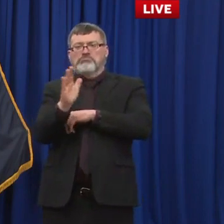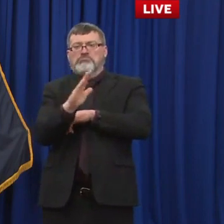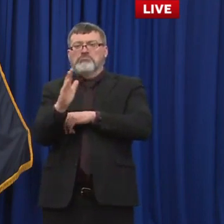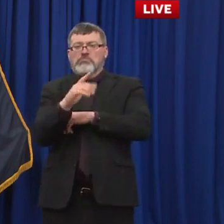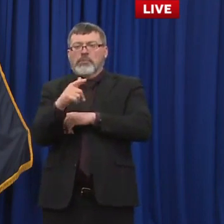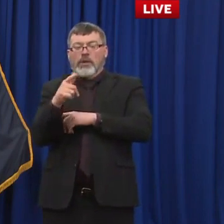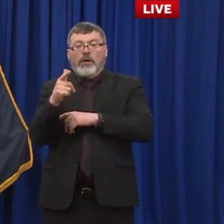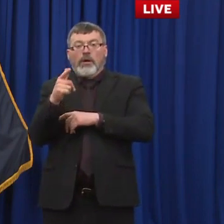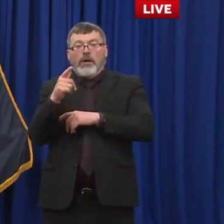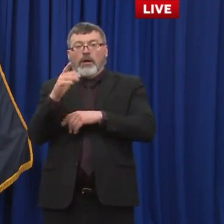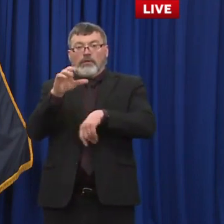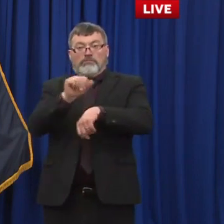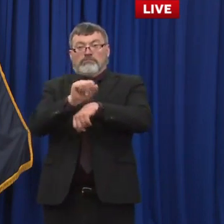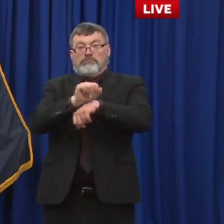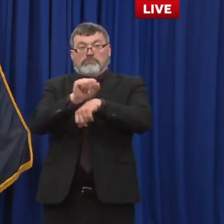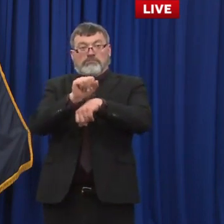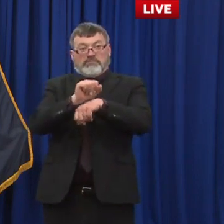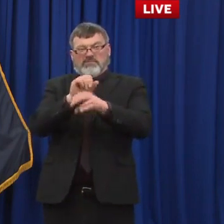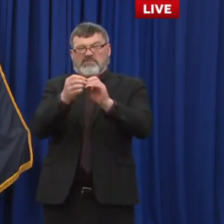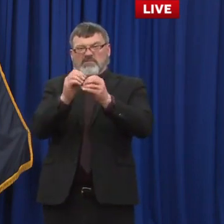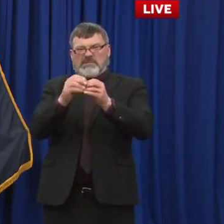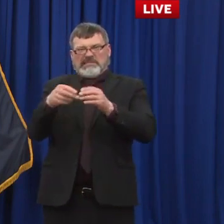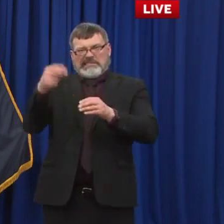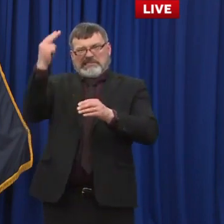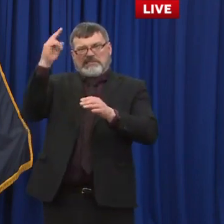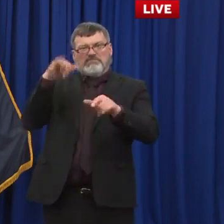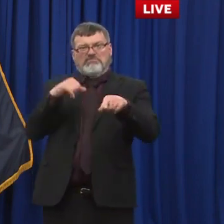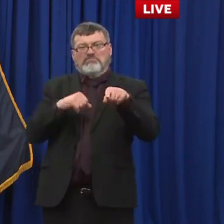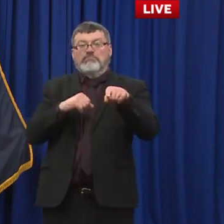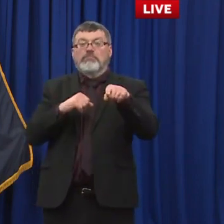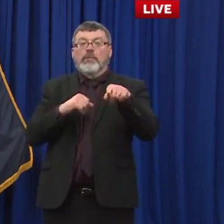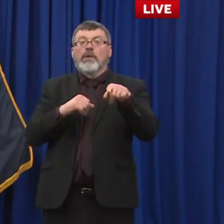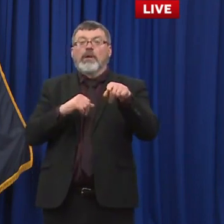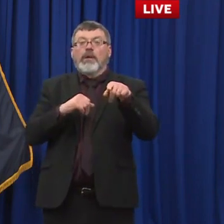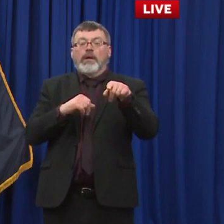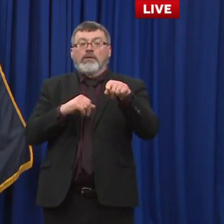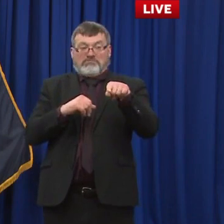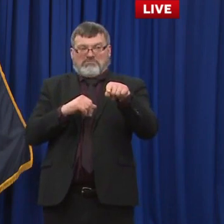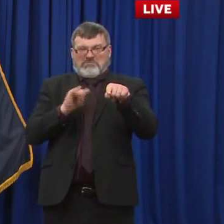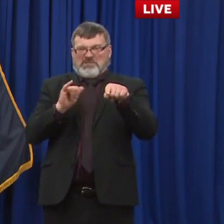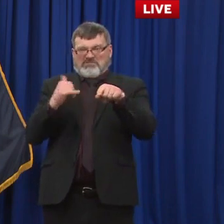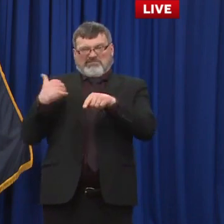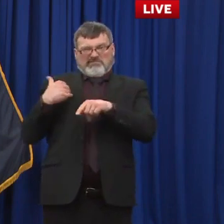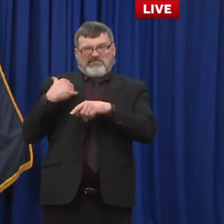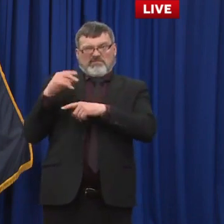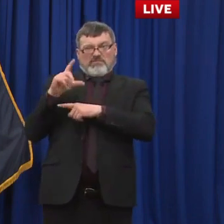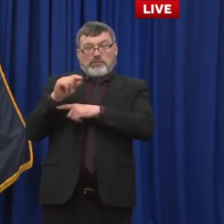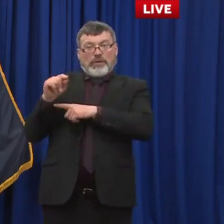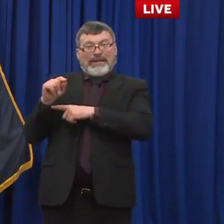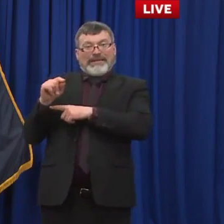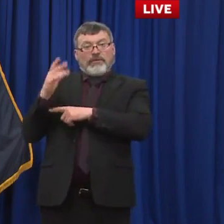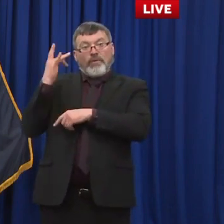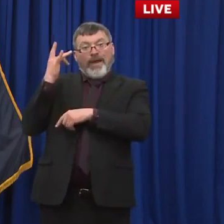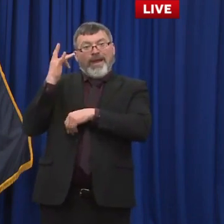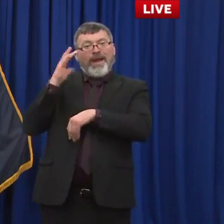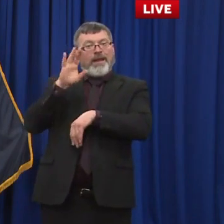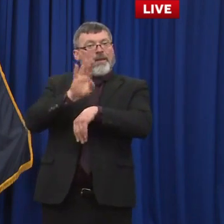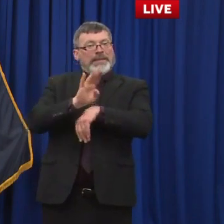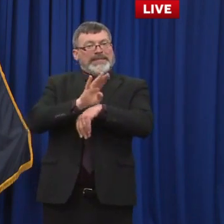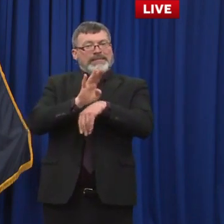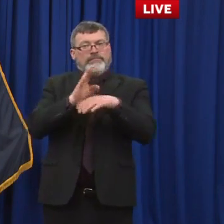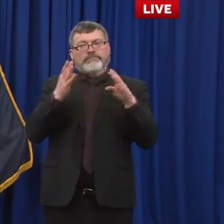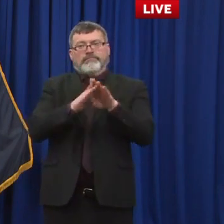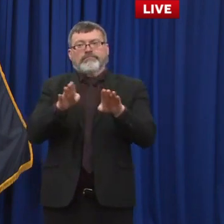closed in New Hampshire in 2020 than they did in 2019 think about that for a second through all the economic